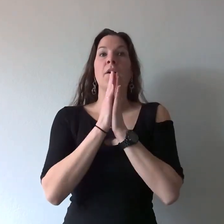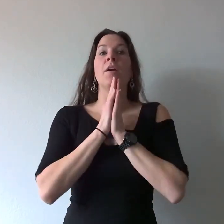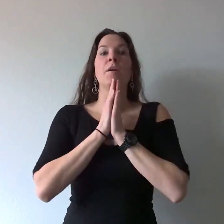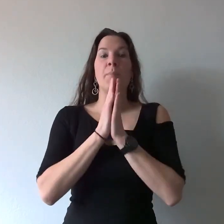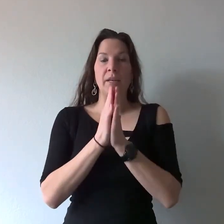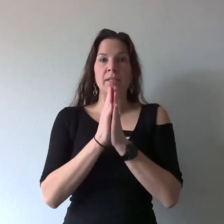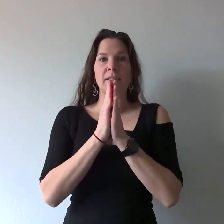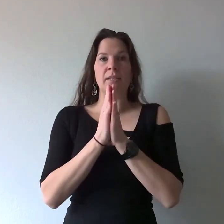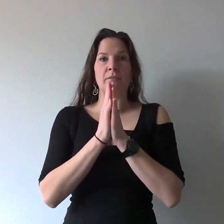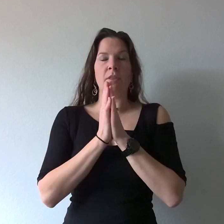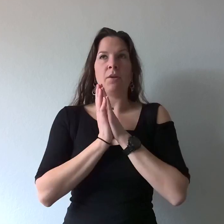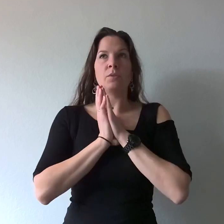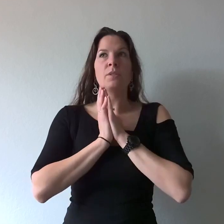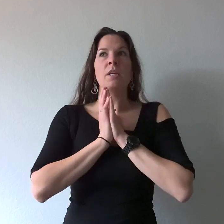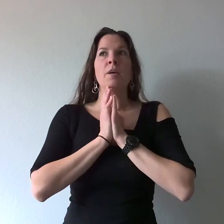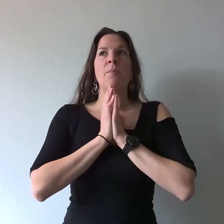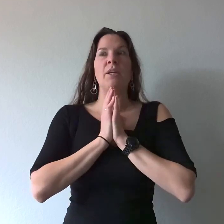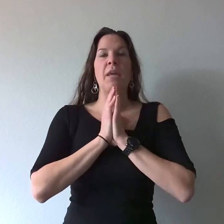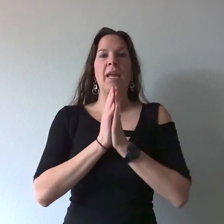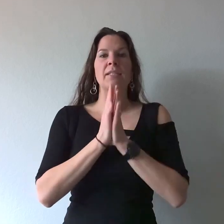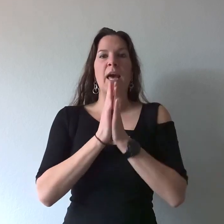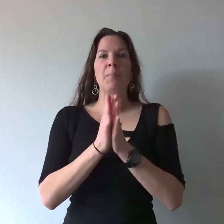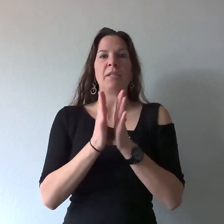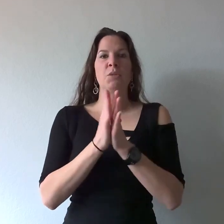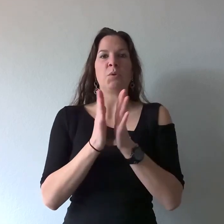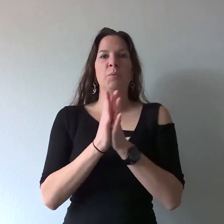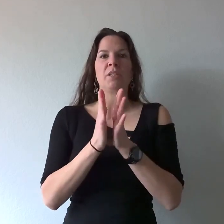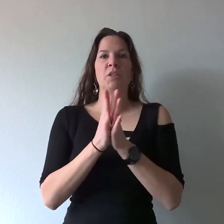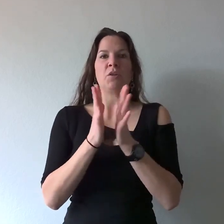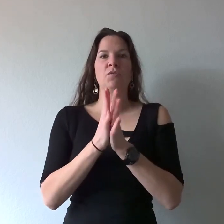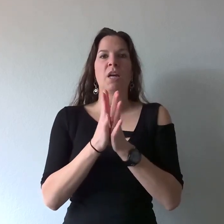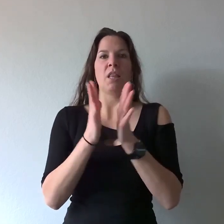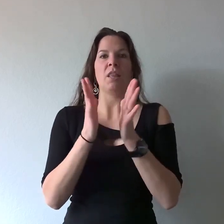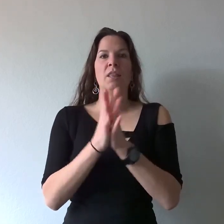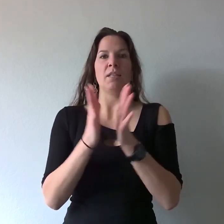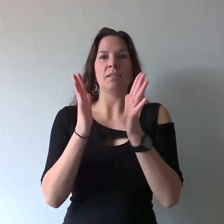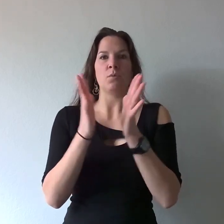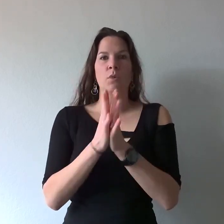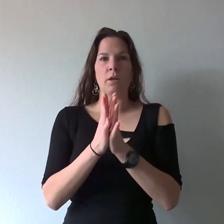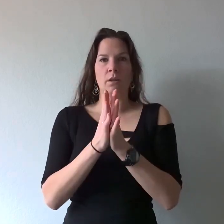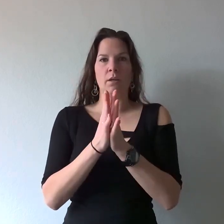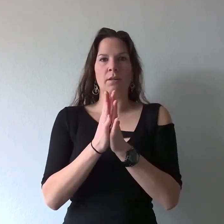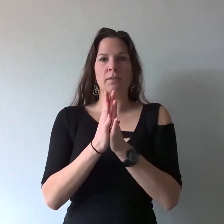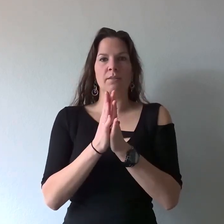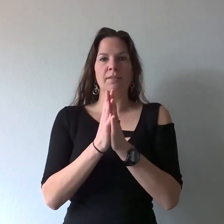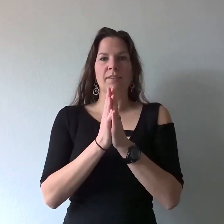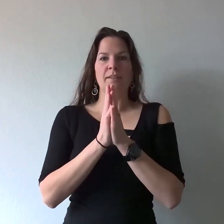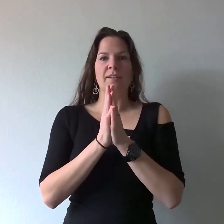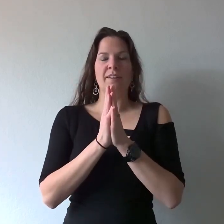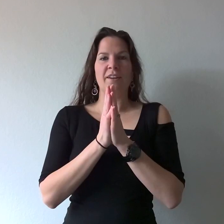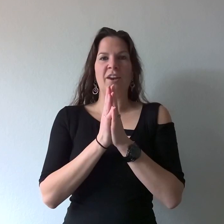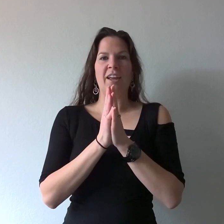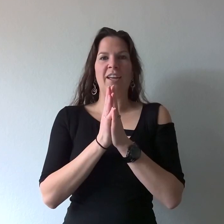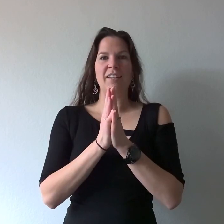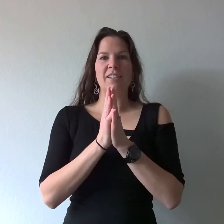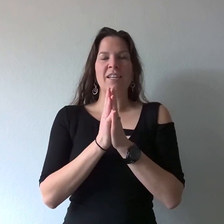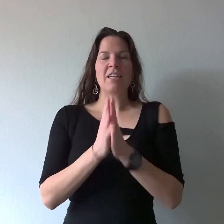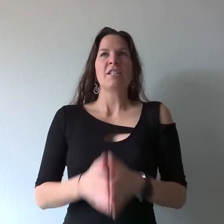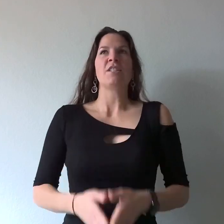are an abundance of those but you can't tap into them until you've done this work alright? so,